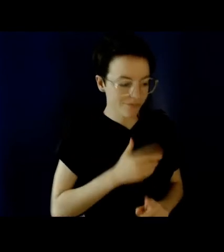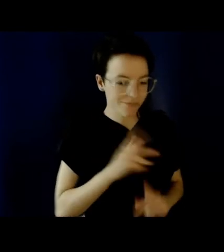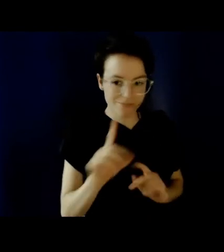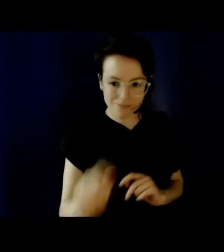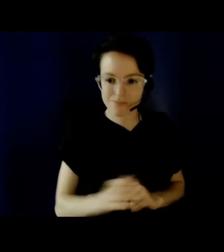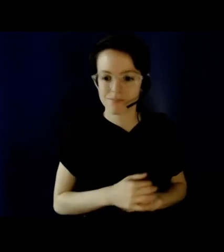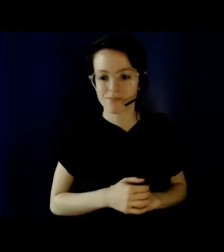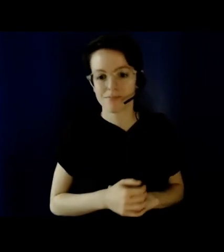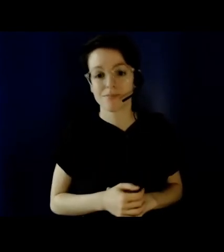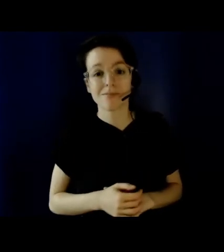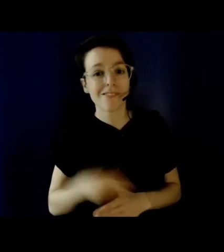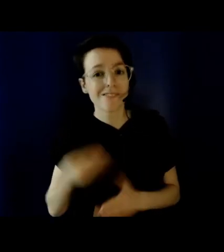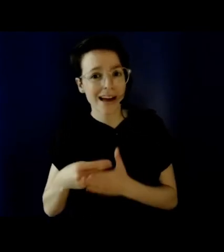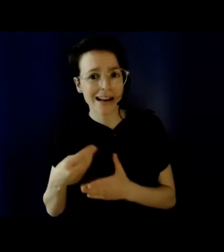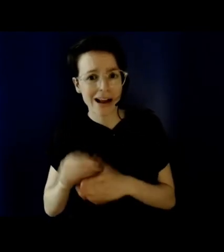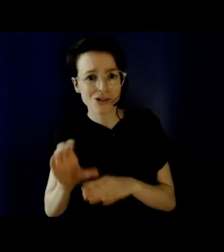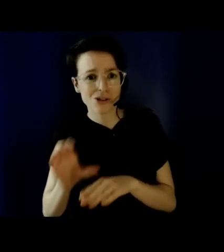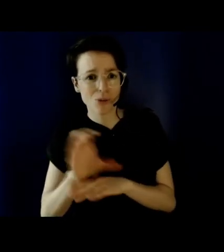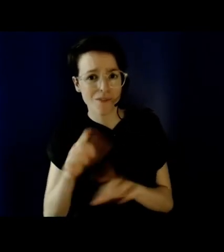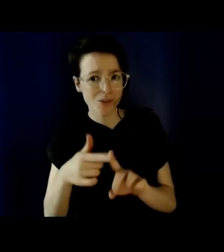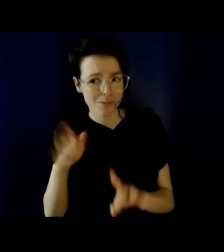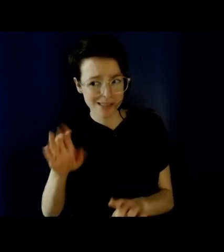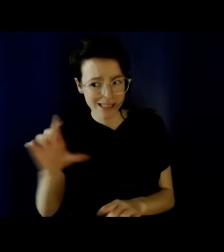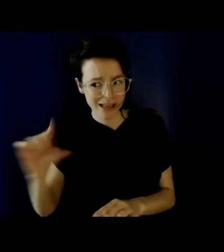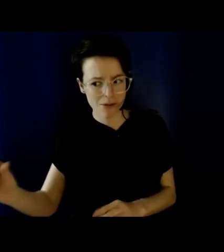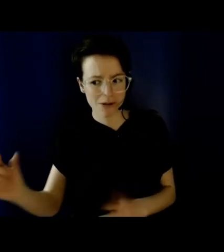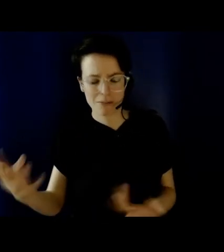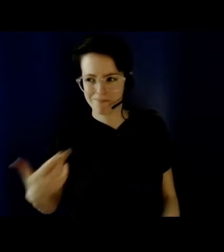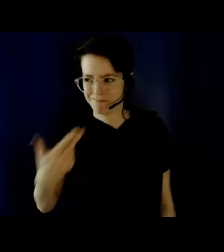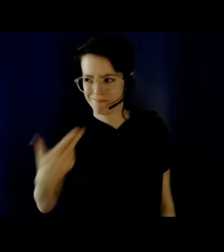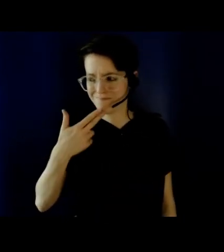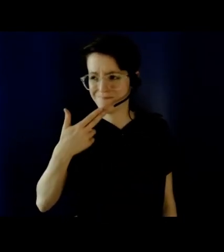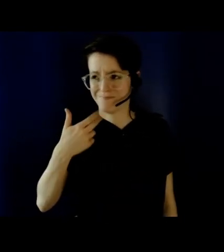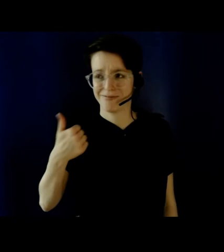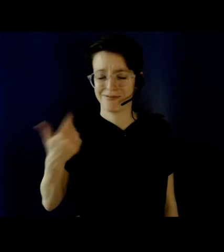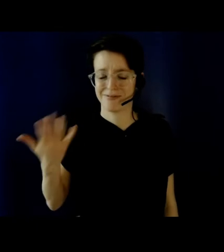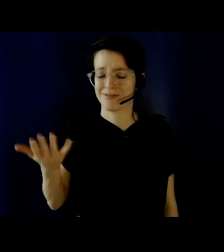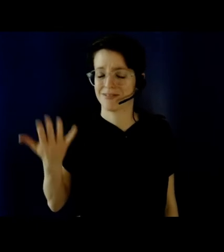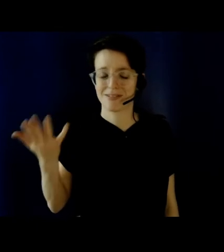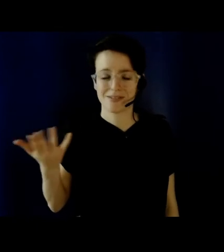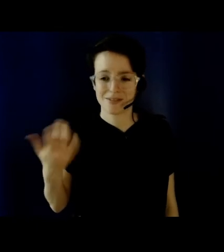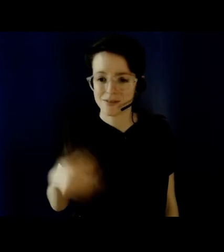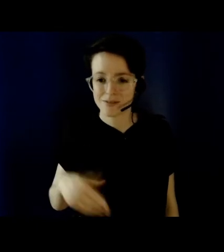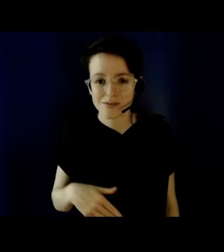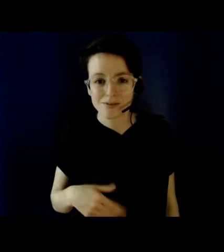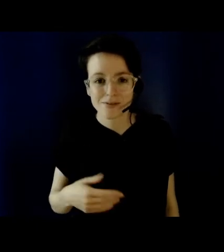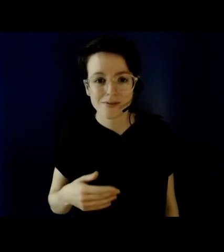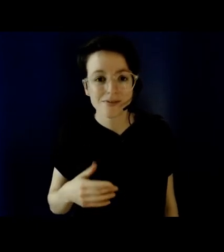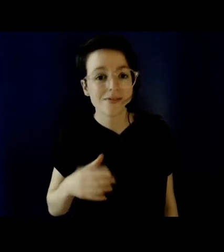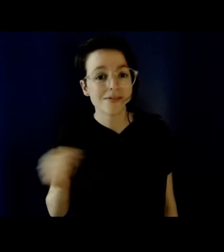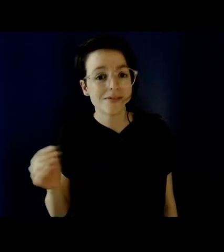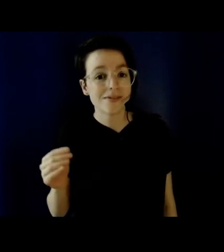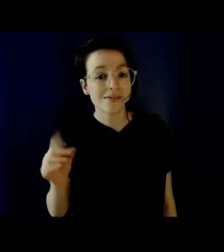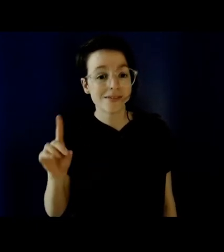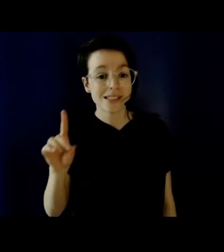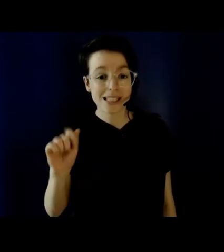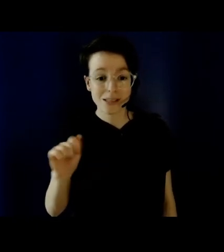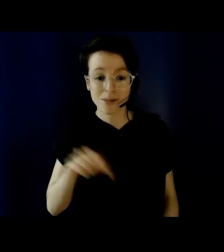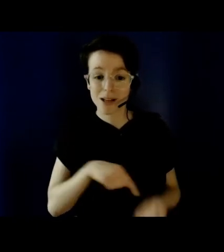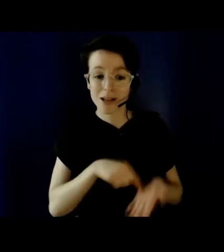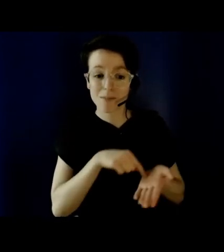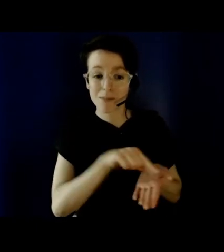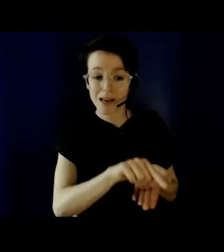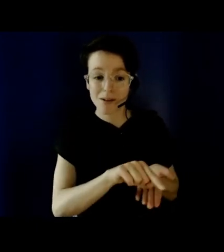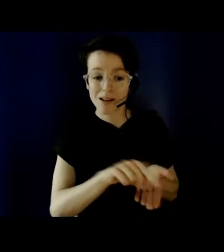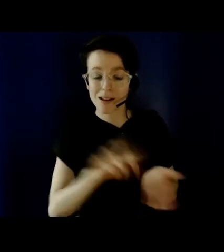offered to disabled people bordered on non-existent. And when disability-related payments are compared to what the government